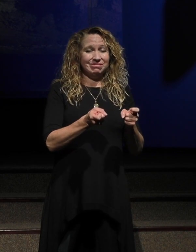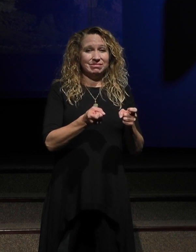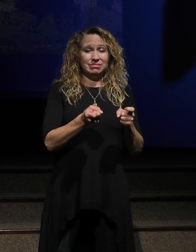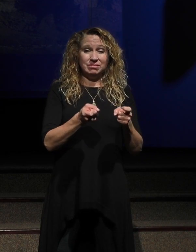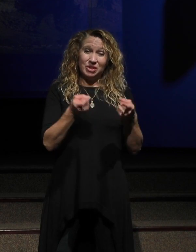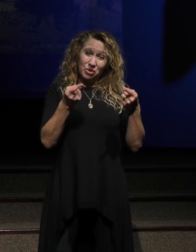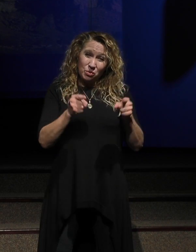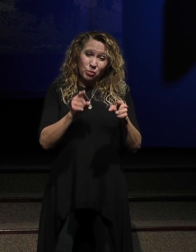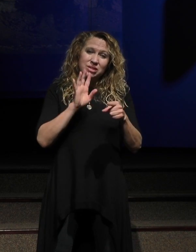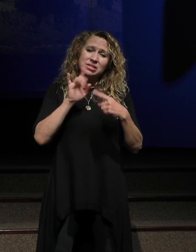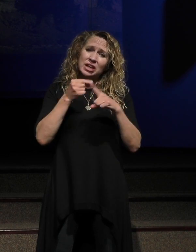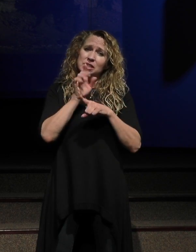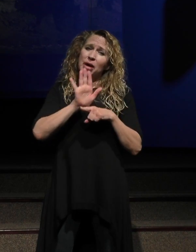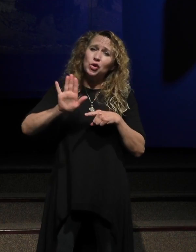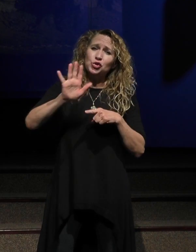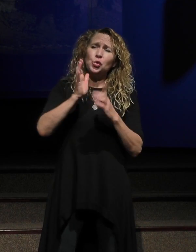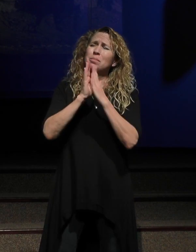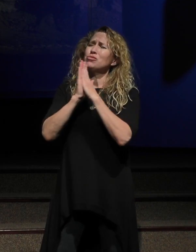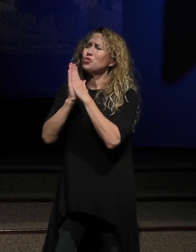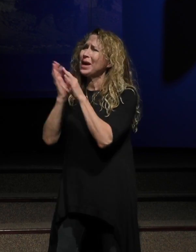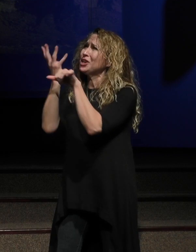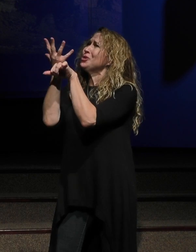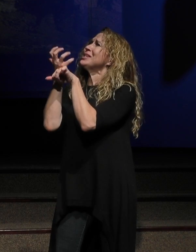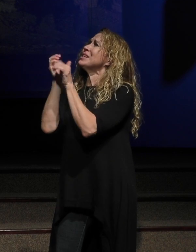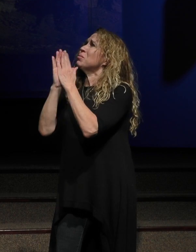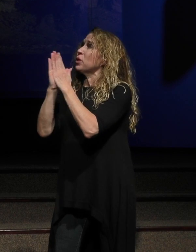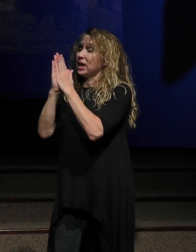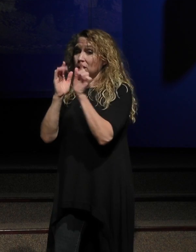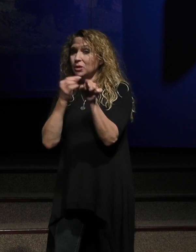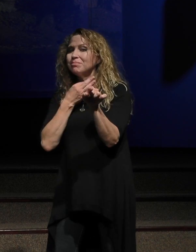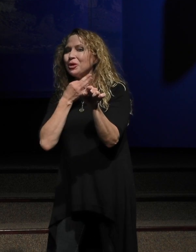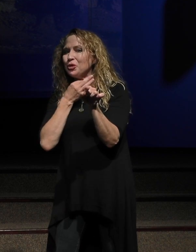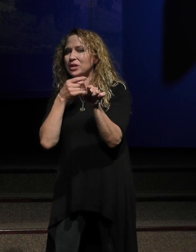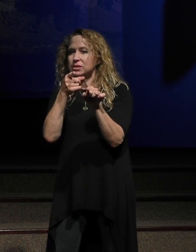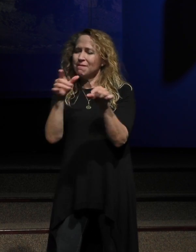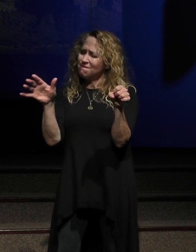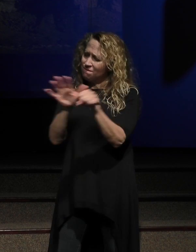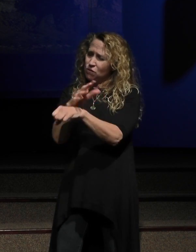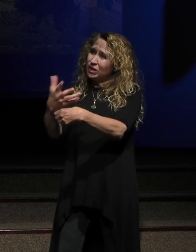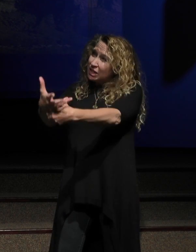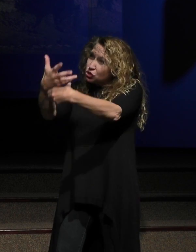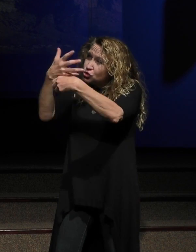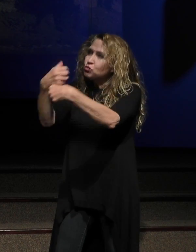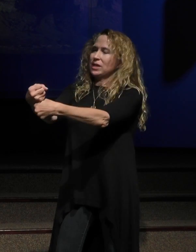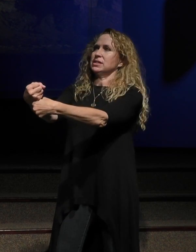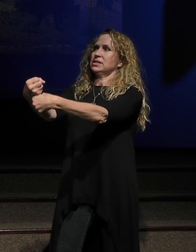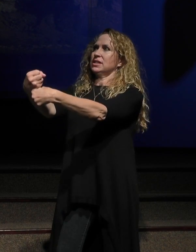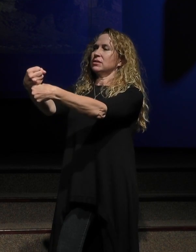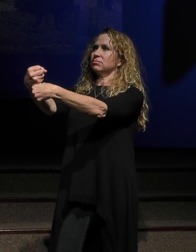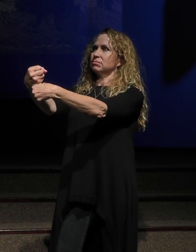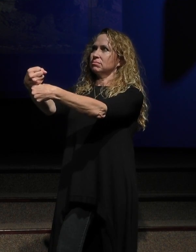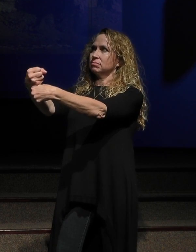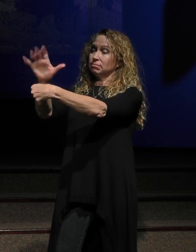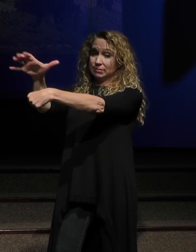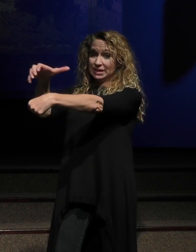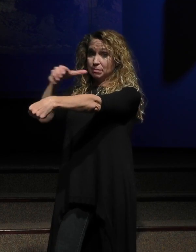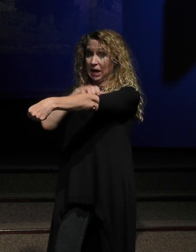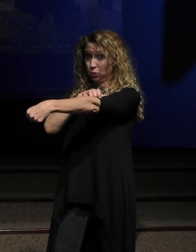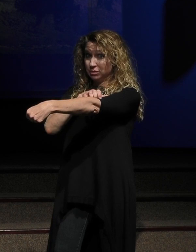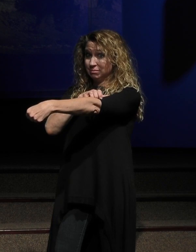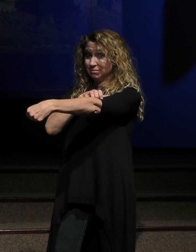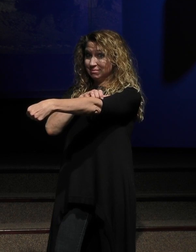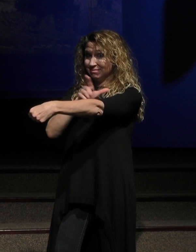comes to your desperate prayer, are you putting your trust in the power of Jesus Christ? Or